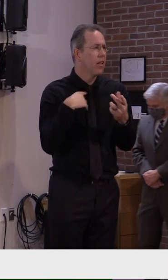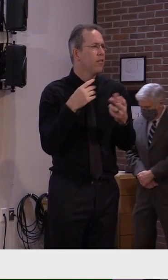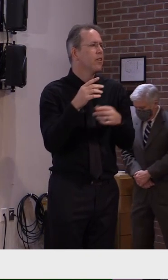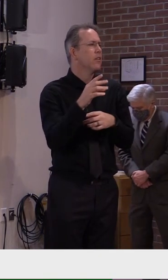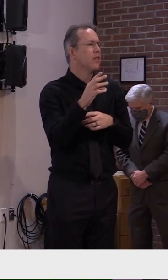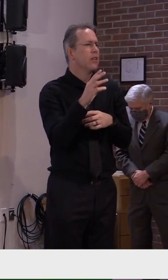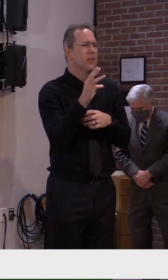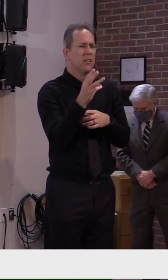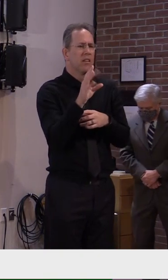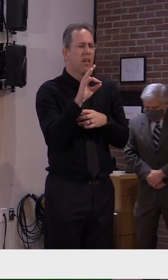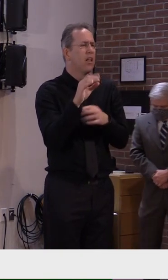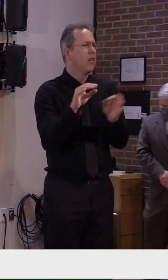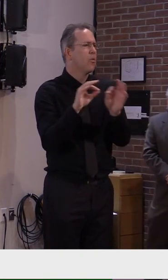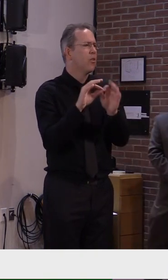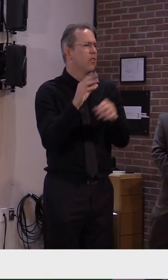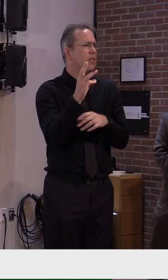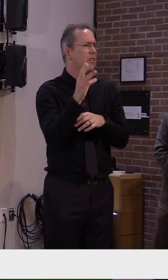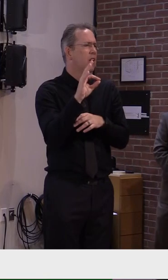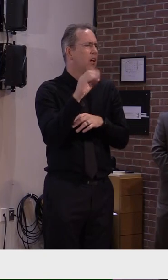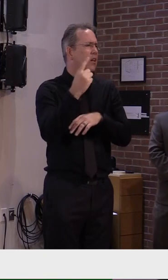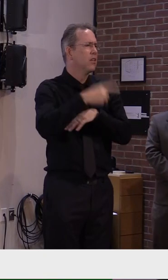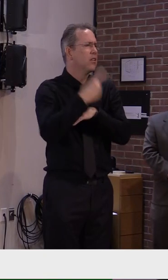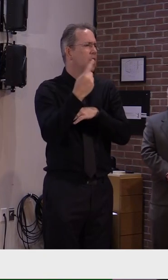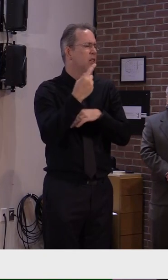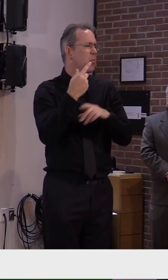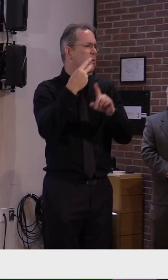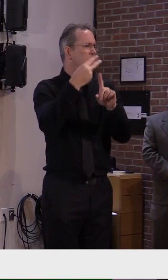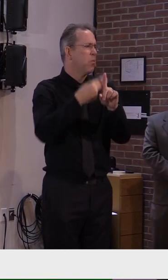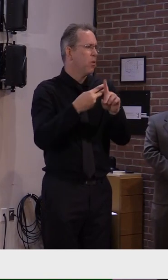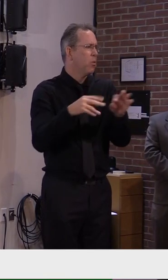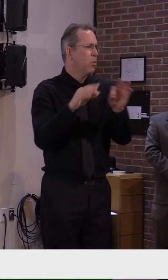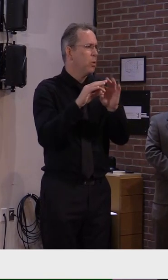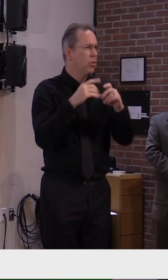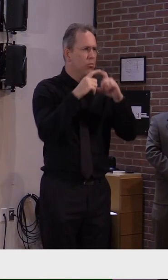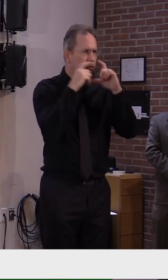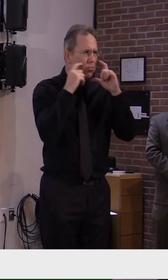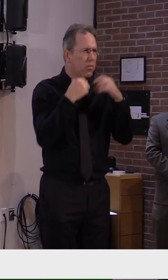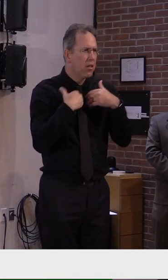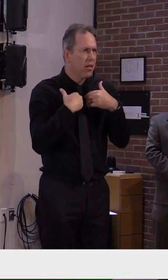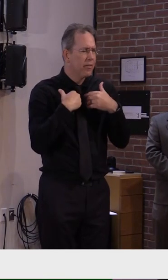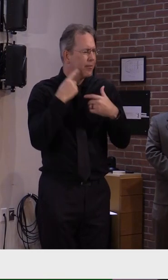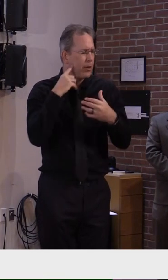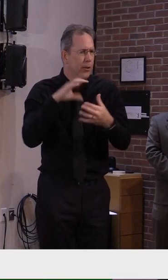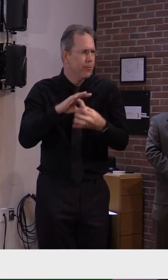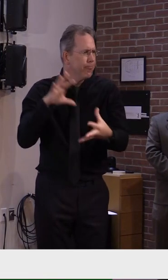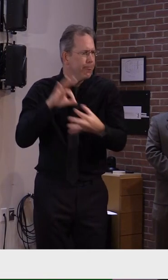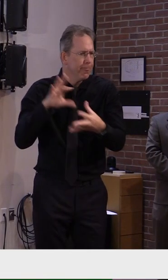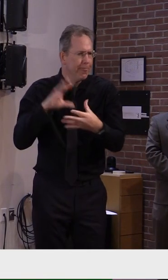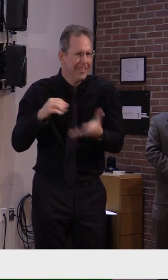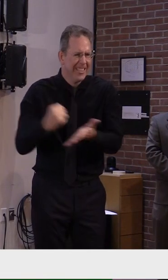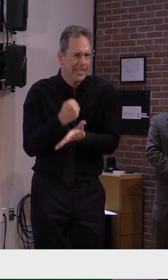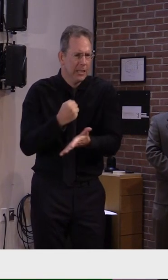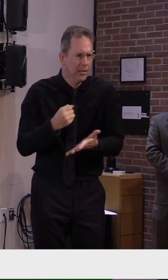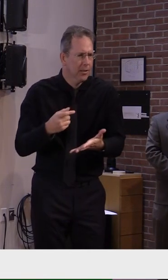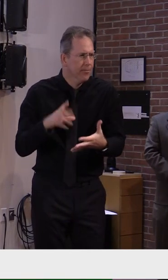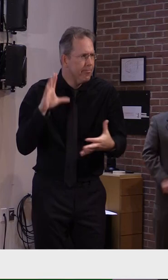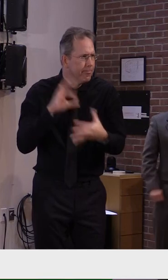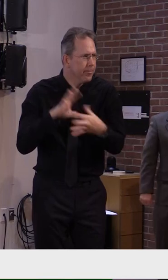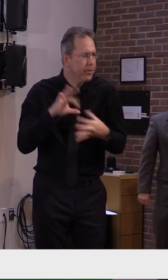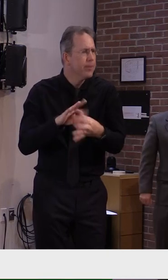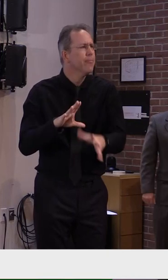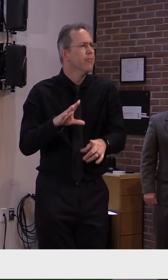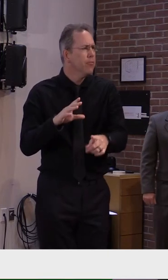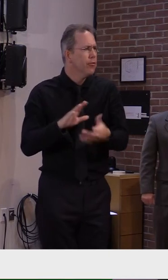the current burn rate, and important to note that we do have the ability to sterilize N95